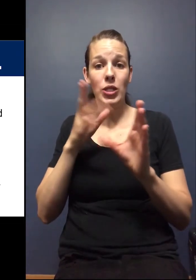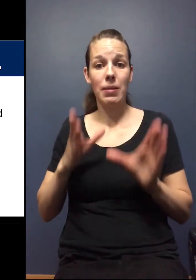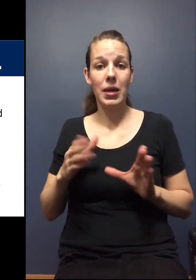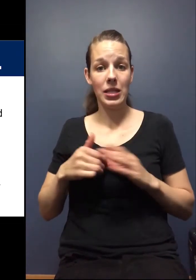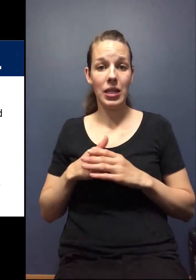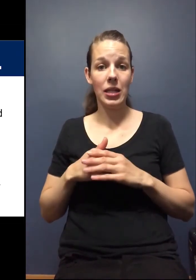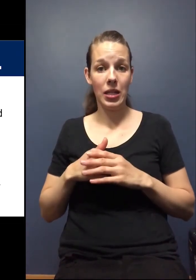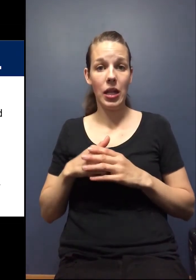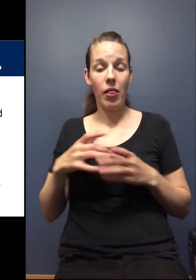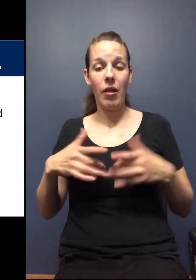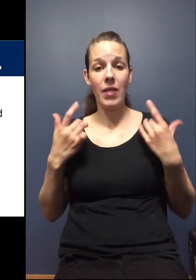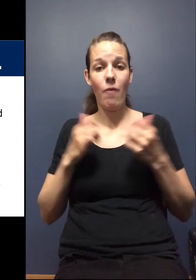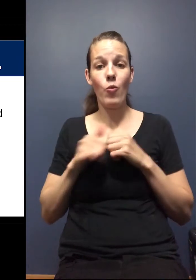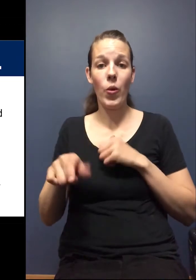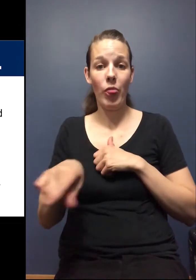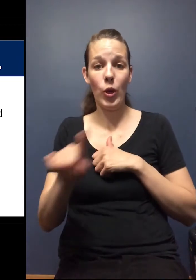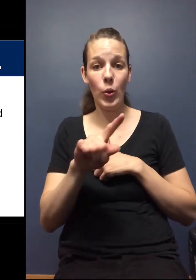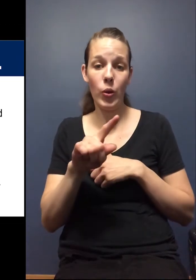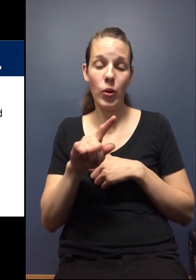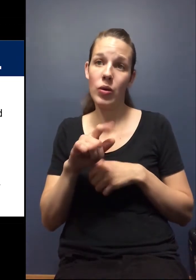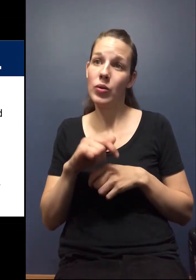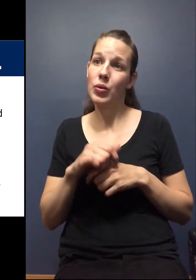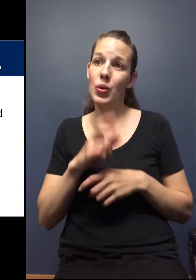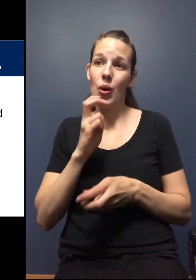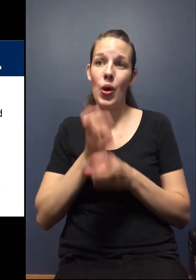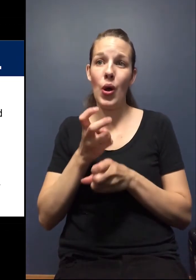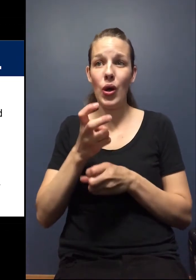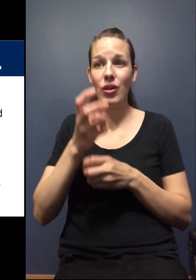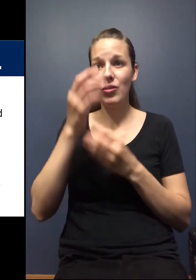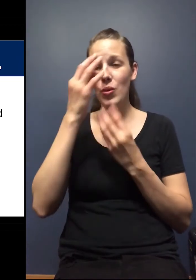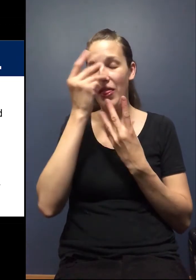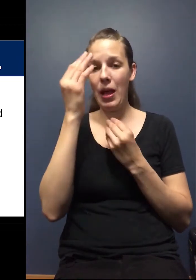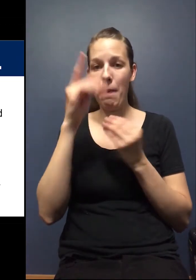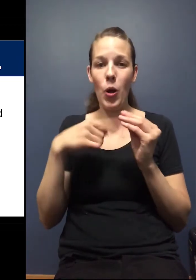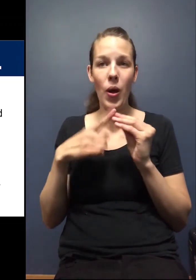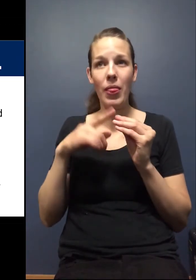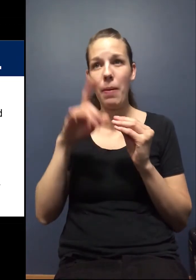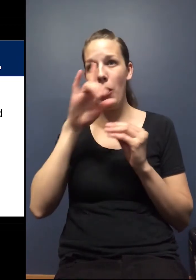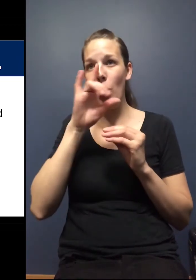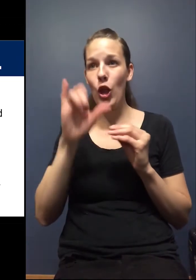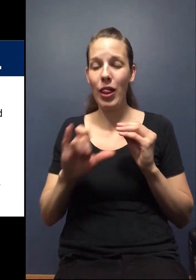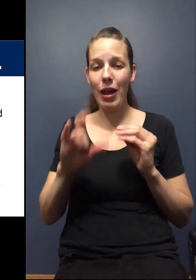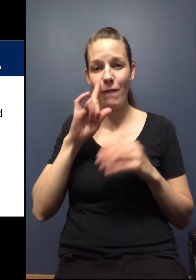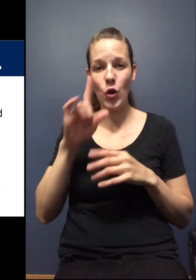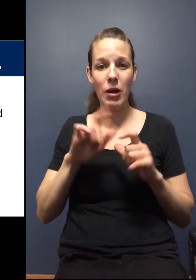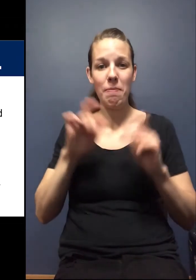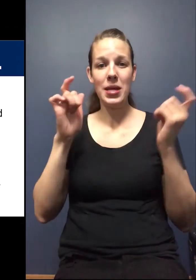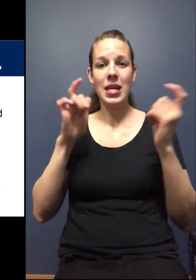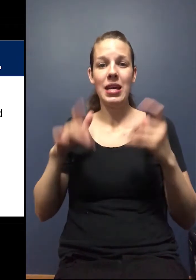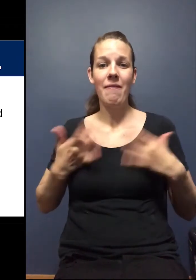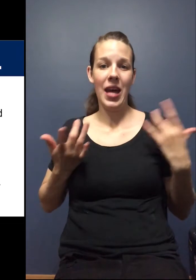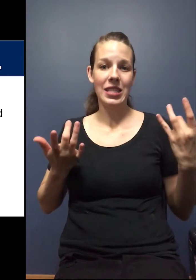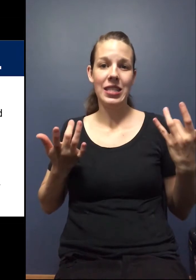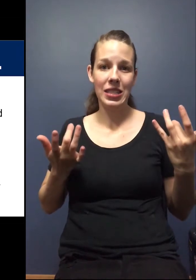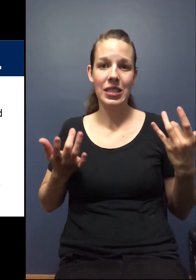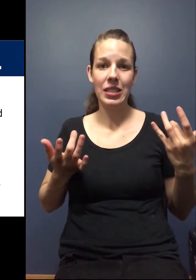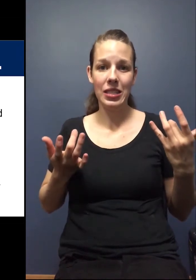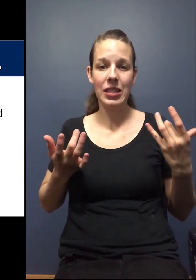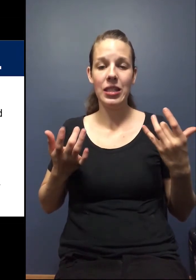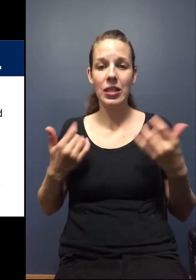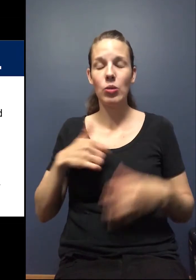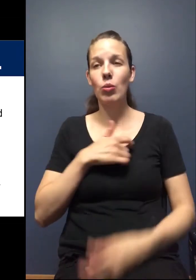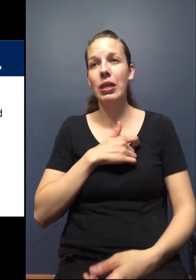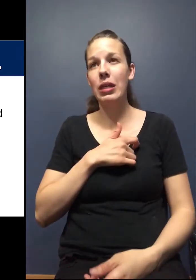that are at the event with you. So it's really hard to start thinking about what that may look like for a larger event. But I think